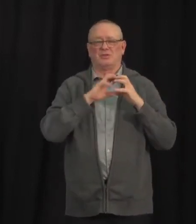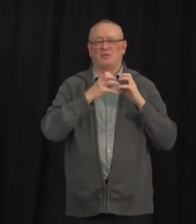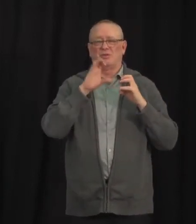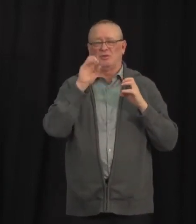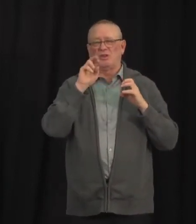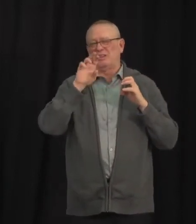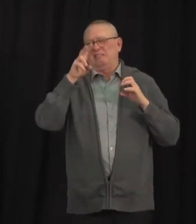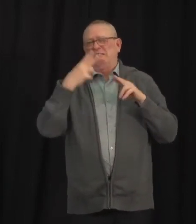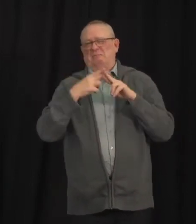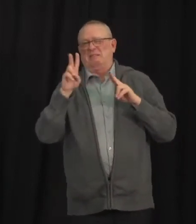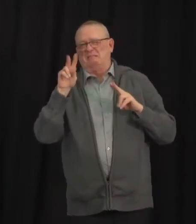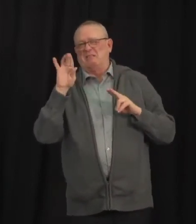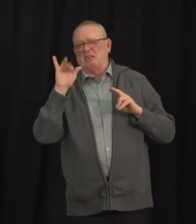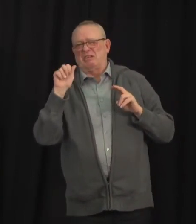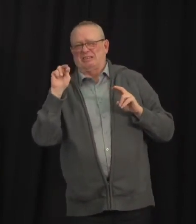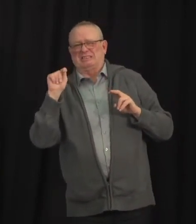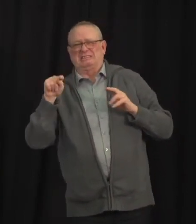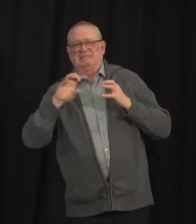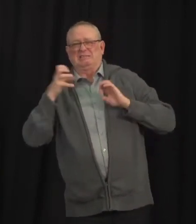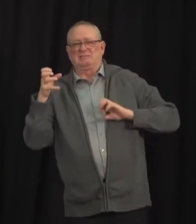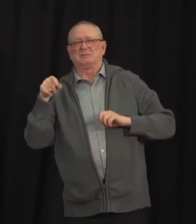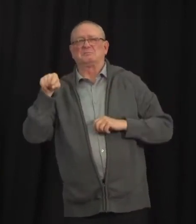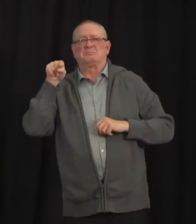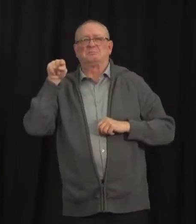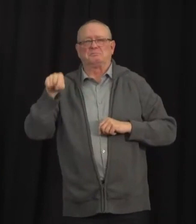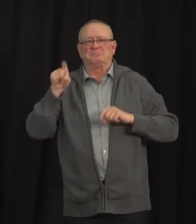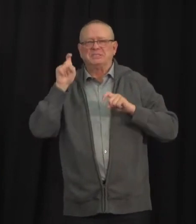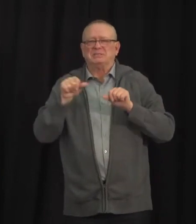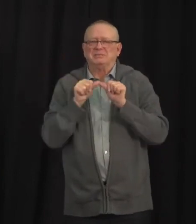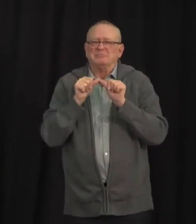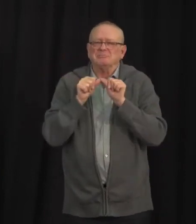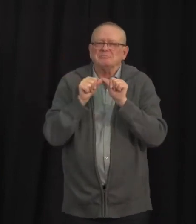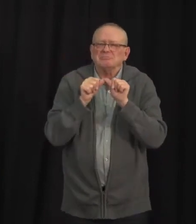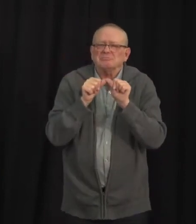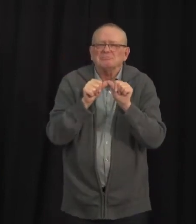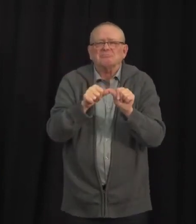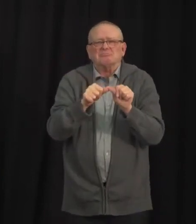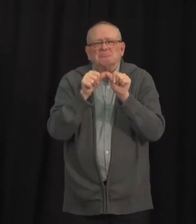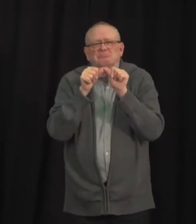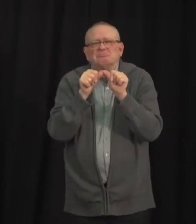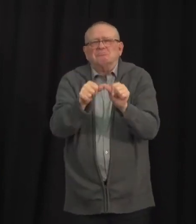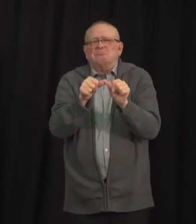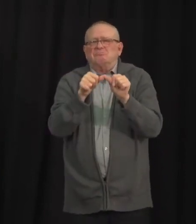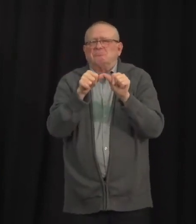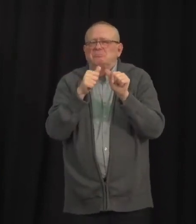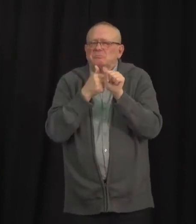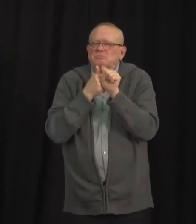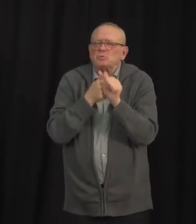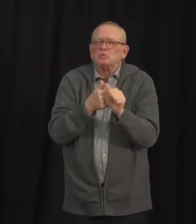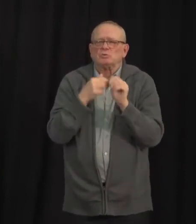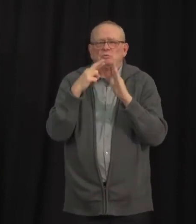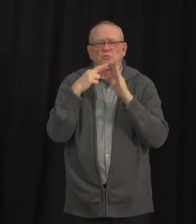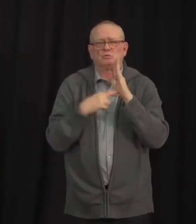This is a challenging and evolving virus and it can and will spread quickly if given the chance.